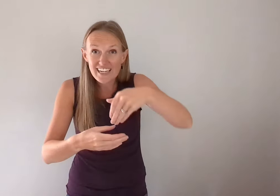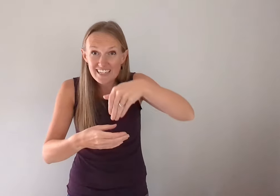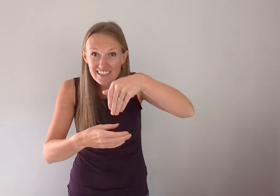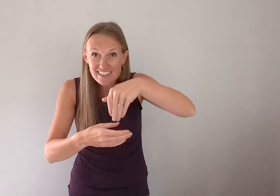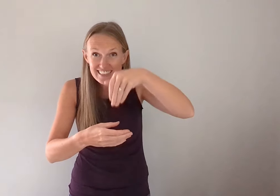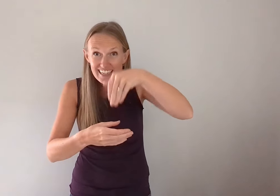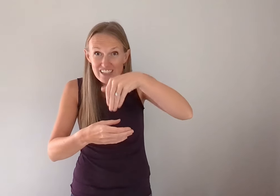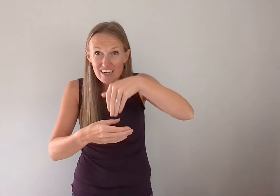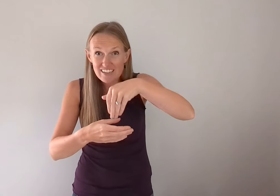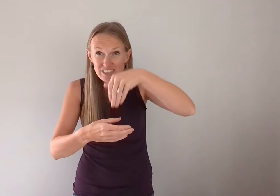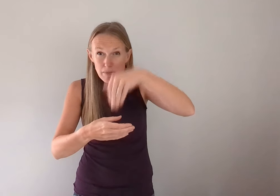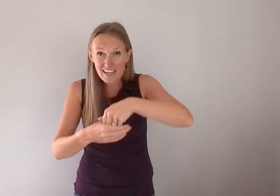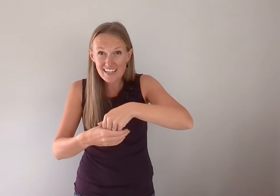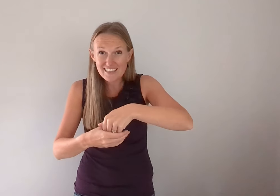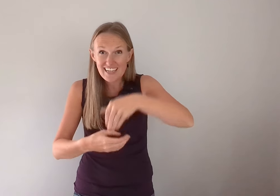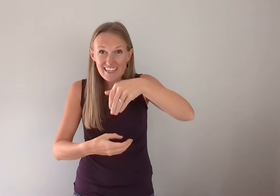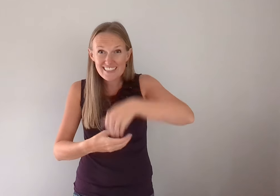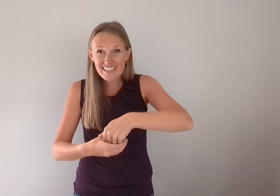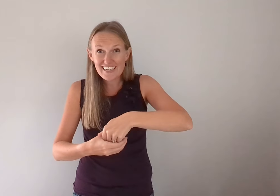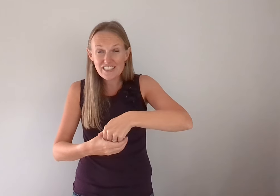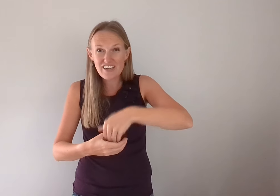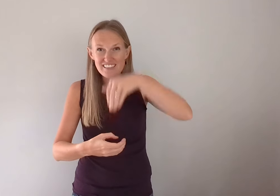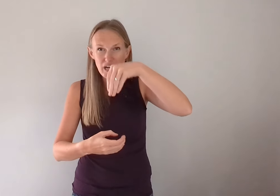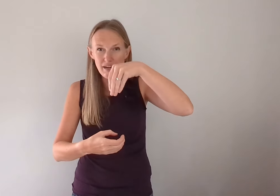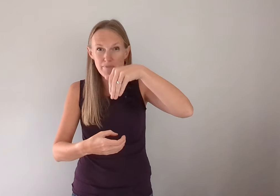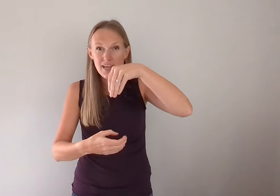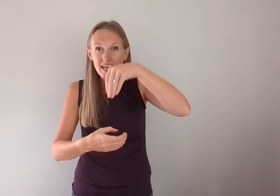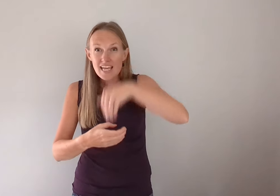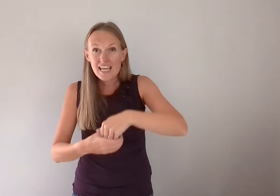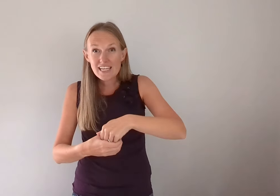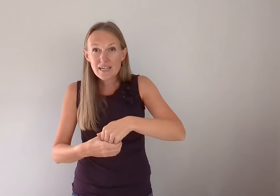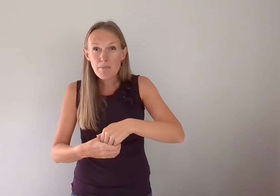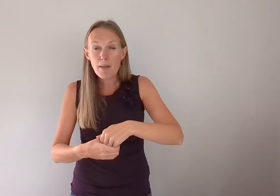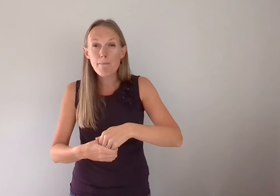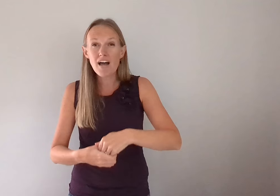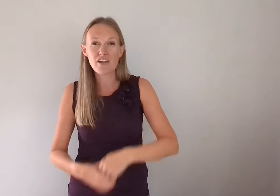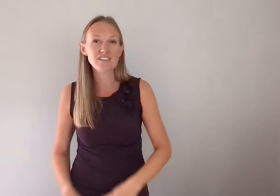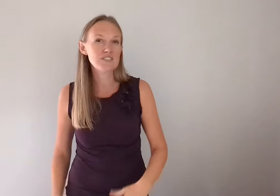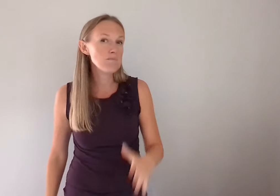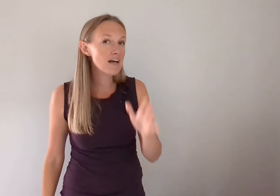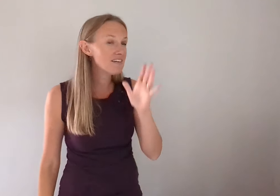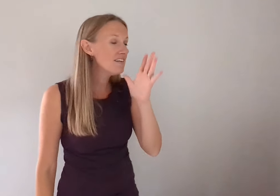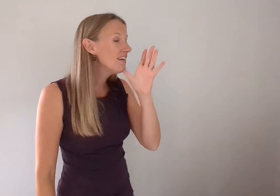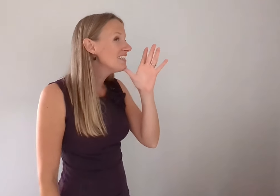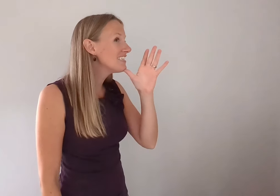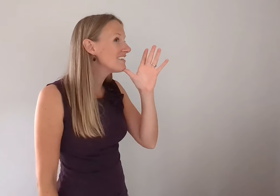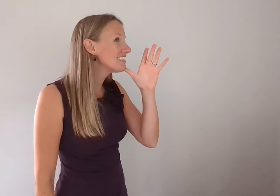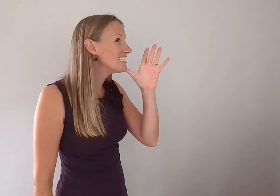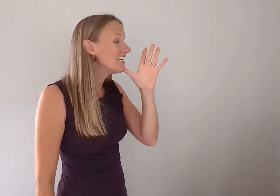in, you're going to take your dominant hand and take it in your non-dominant. In my mother. So mother is here at the chin.